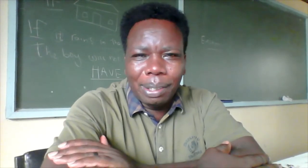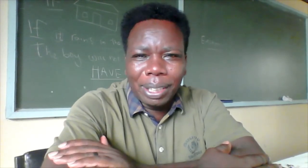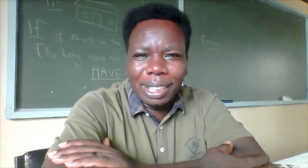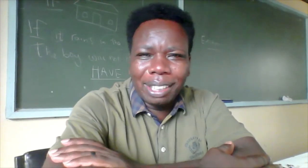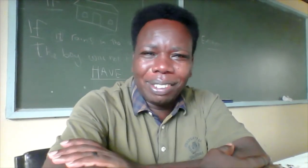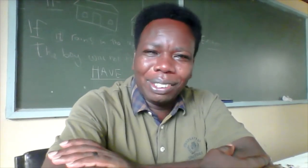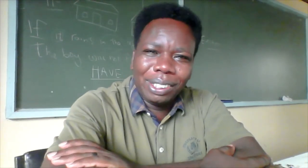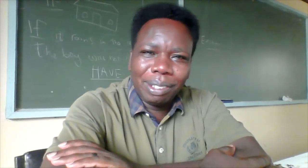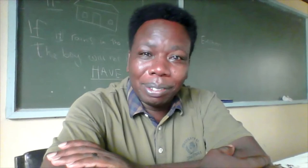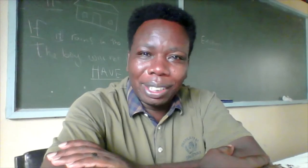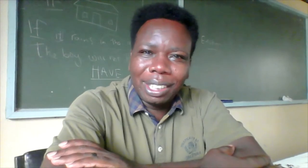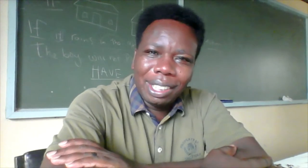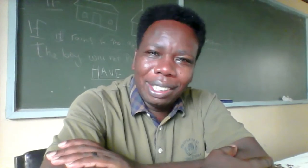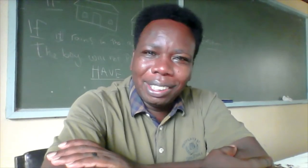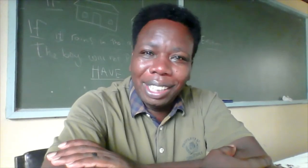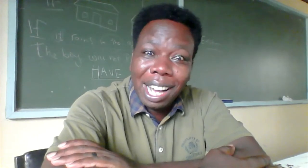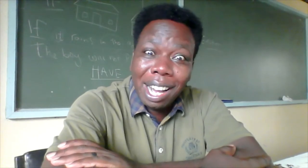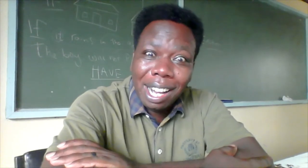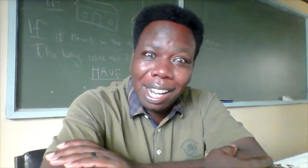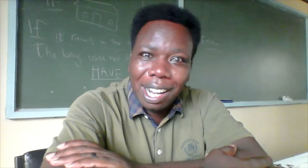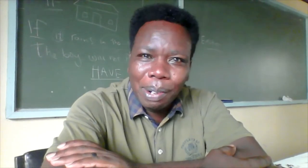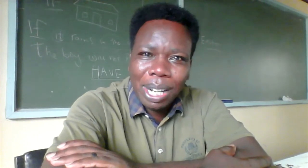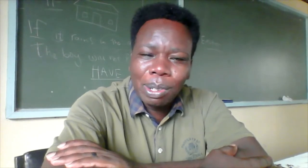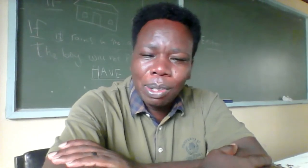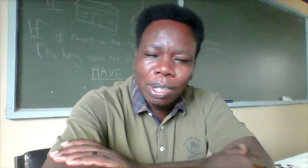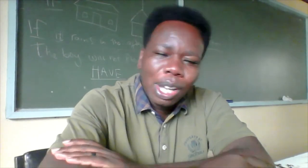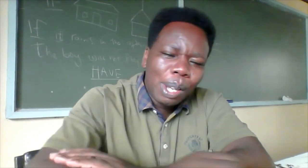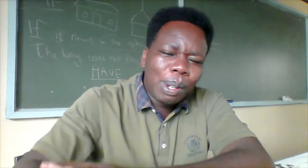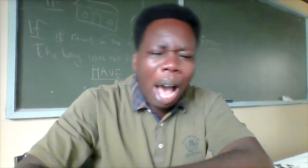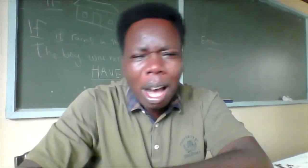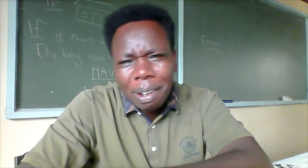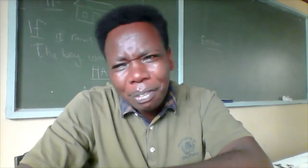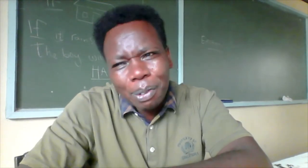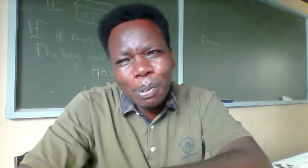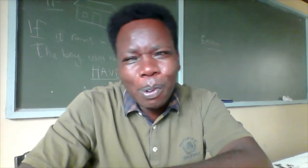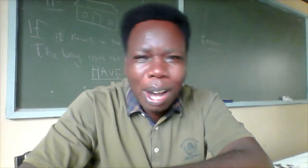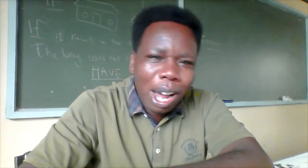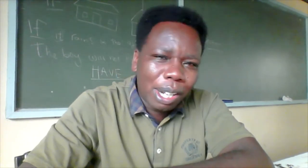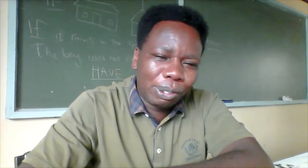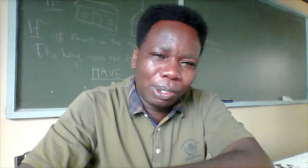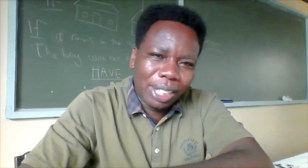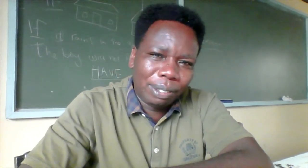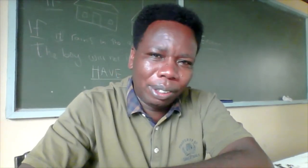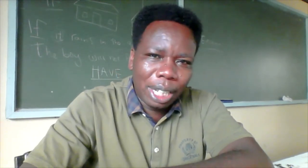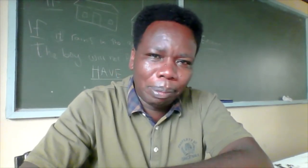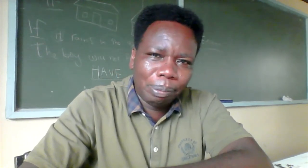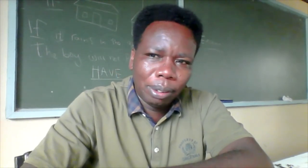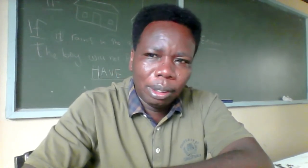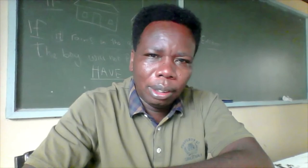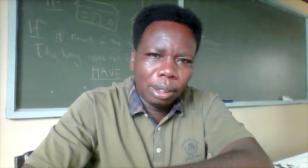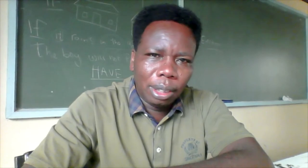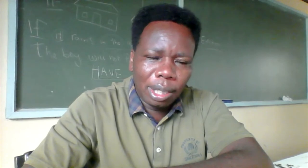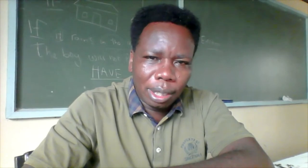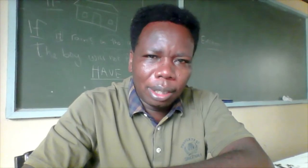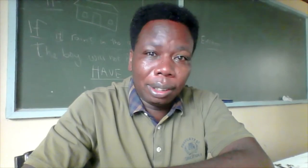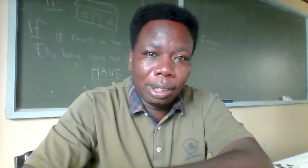we can have a good time together see ya wow have a wonderful wonderful time see ya